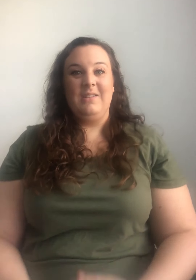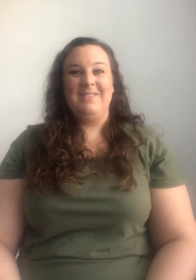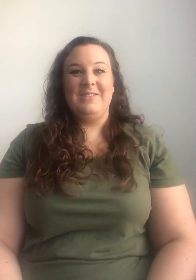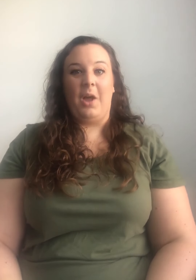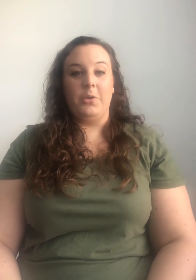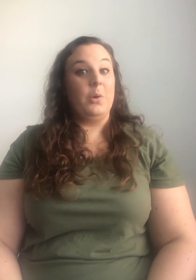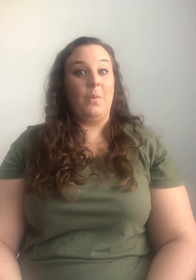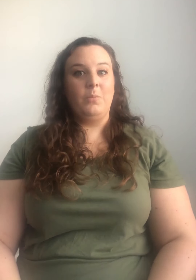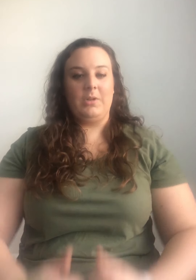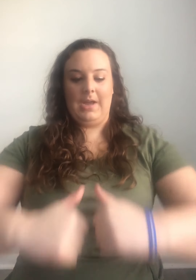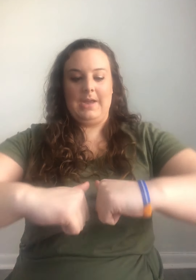I'll do it one more time.